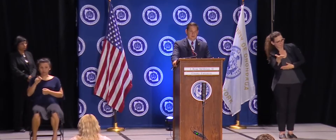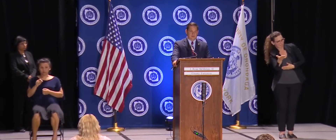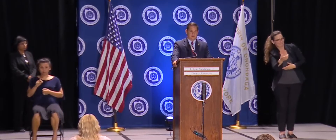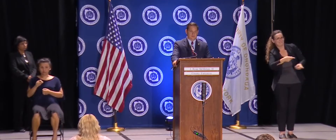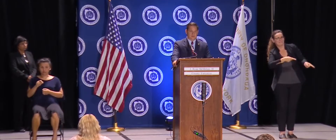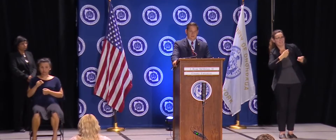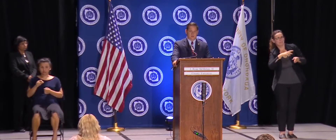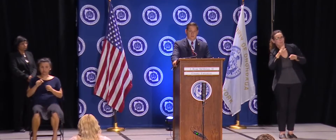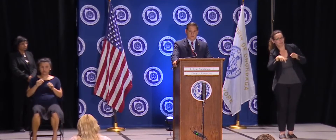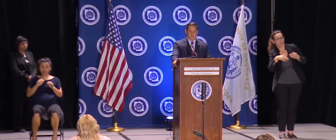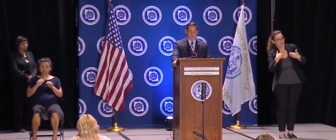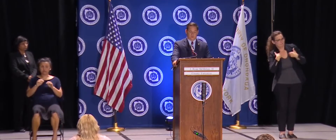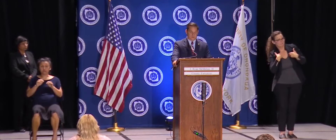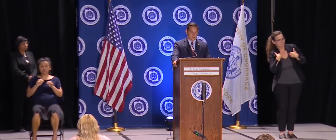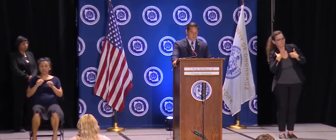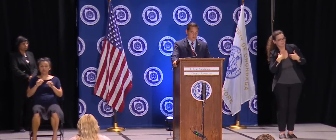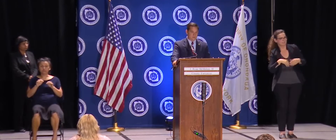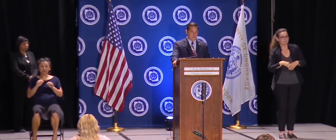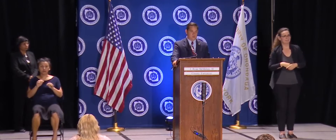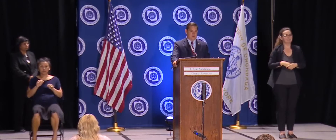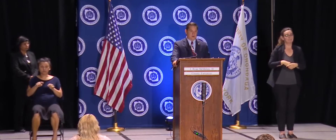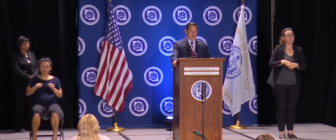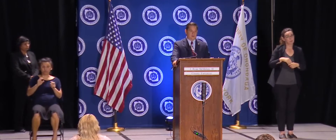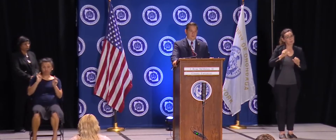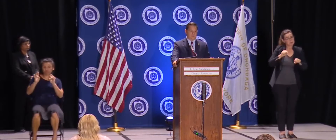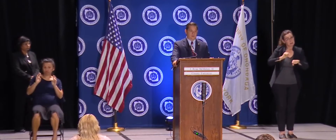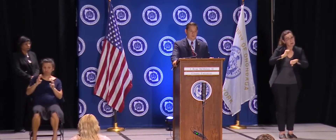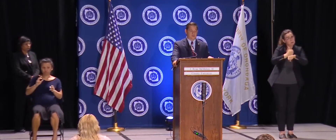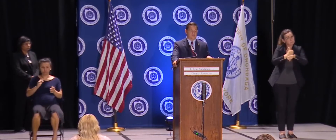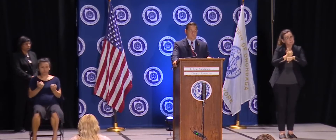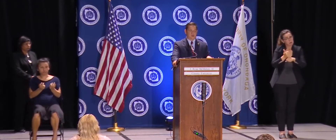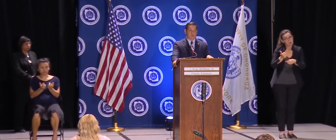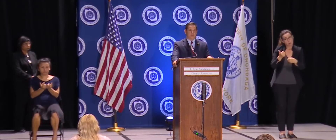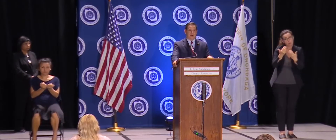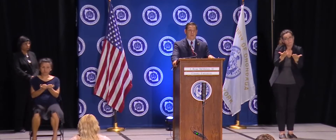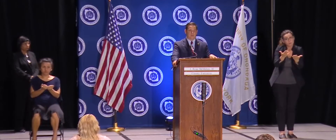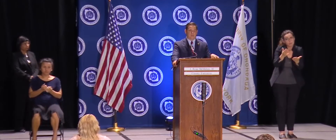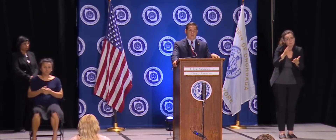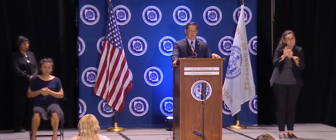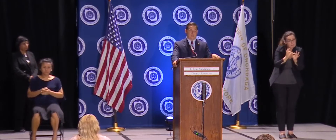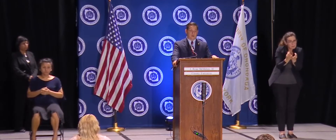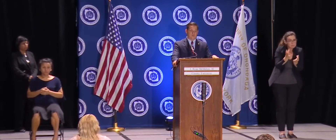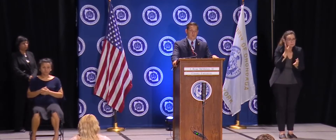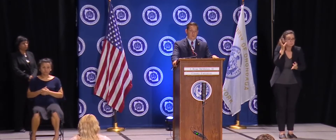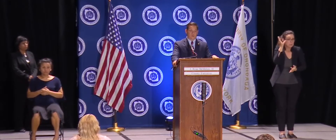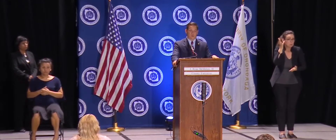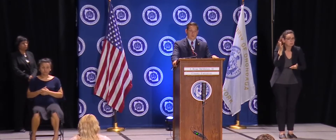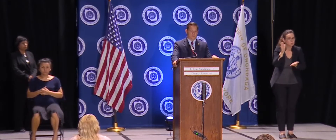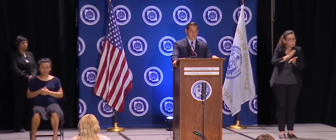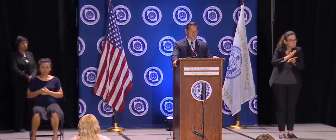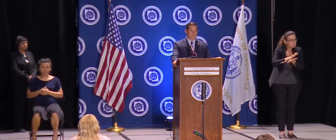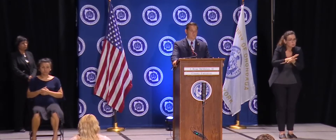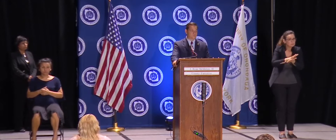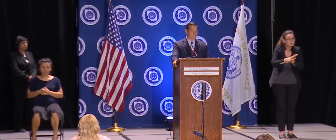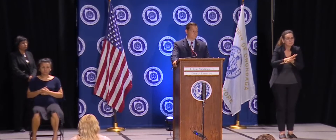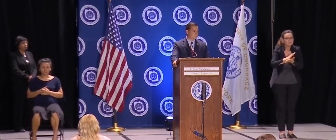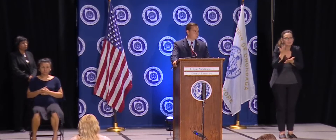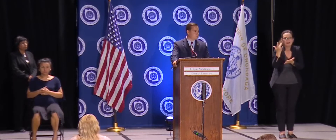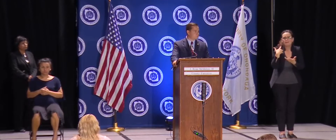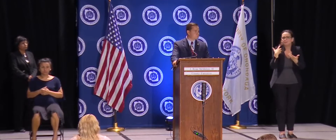taking the leadership role our teams have so that this doesn't become a problem for the school districts.